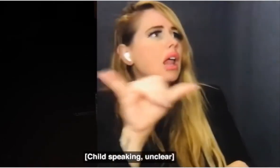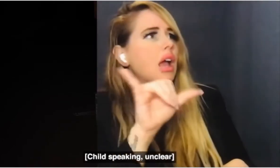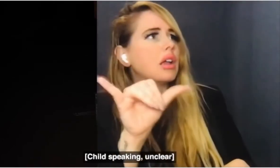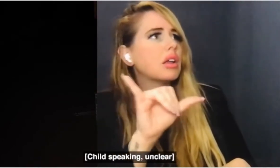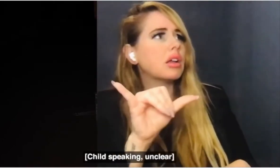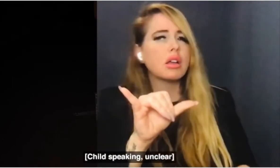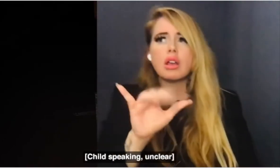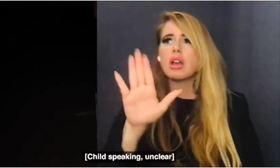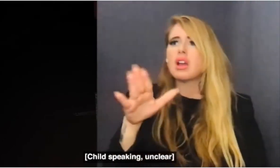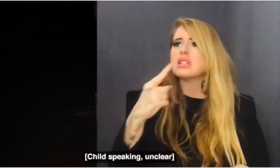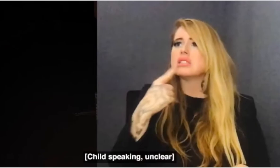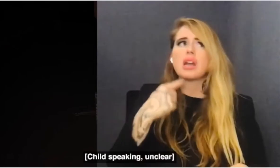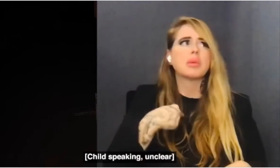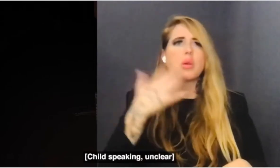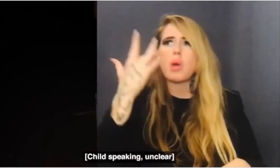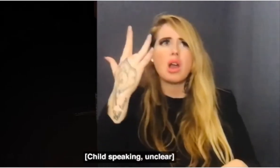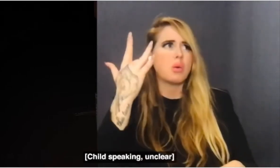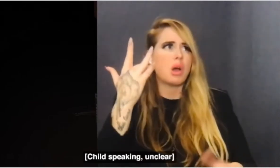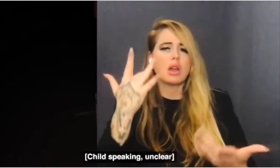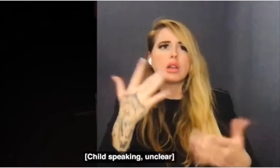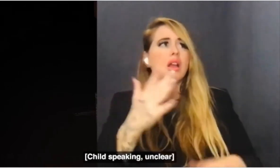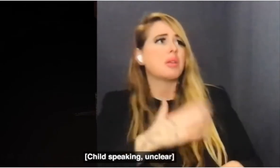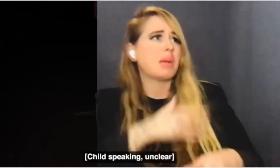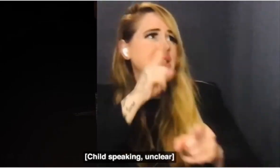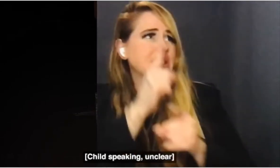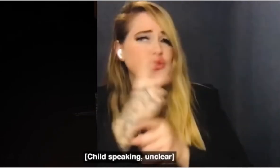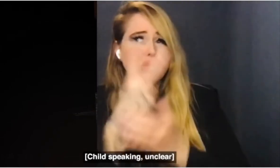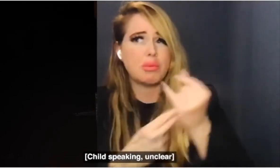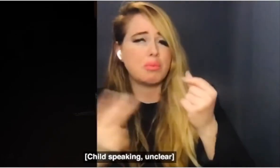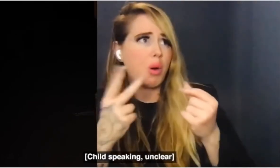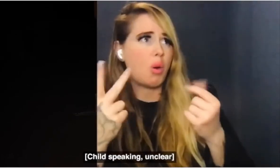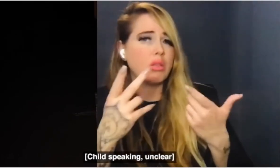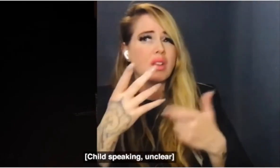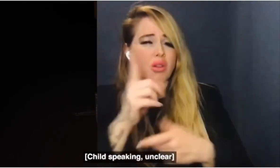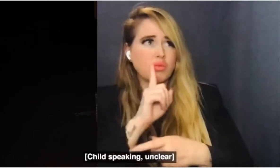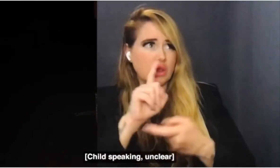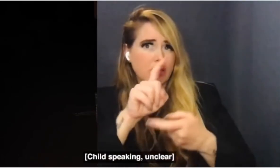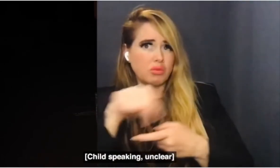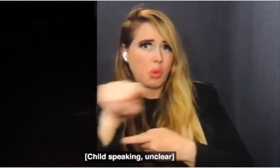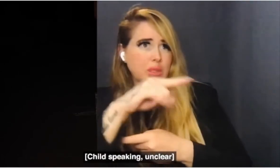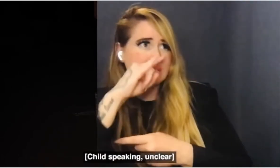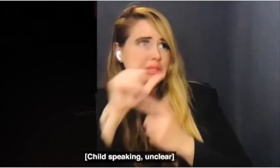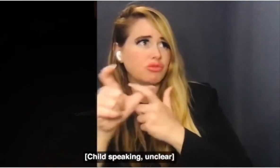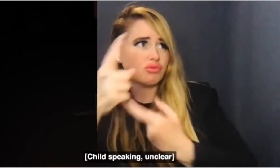like seems